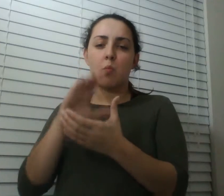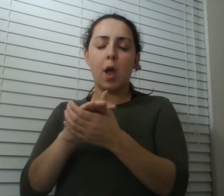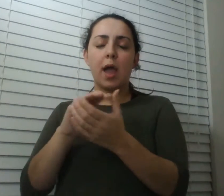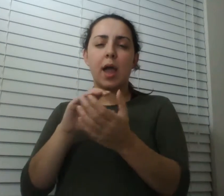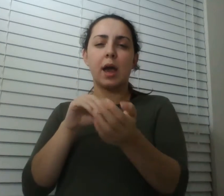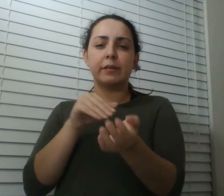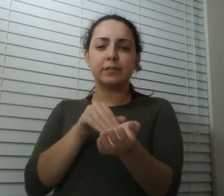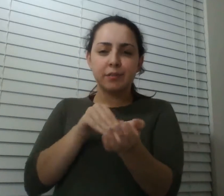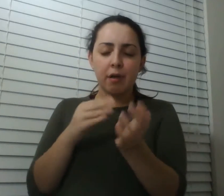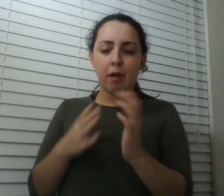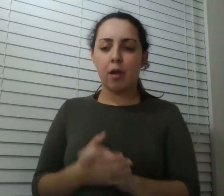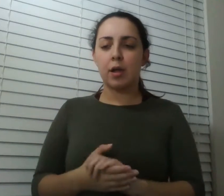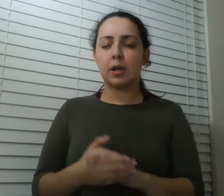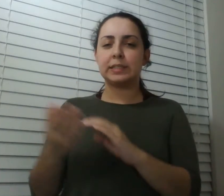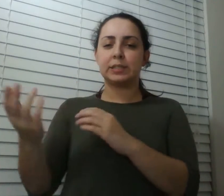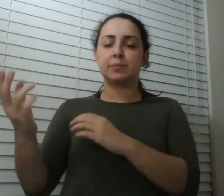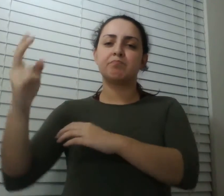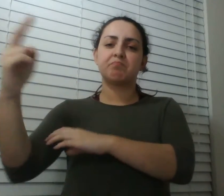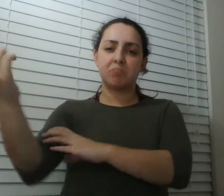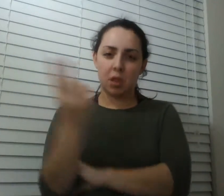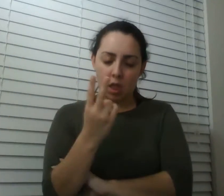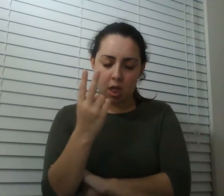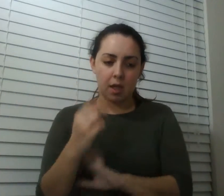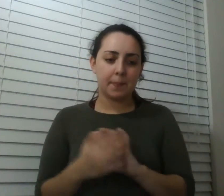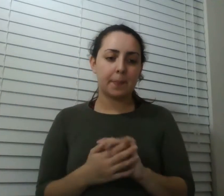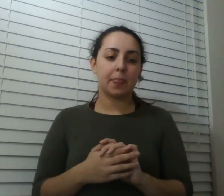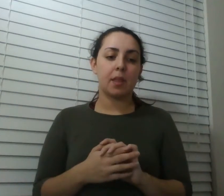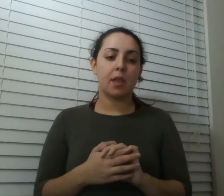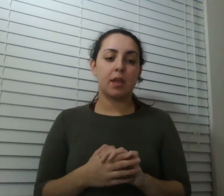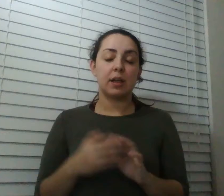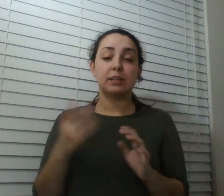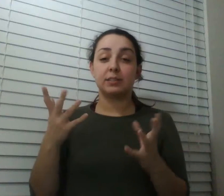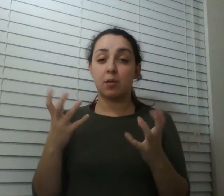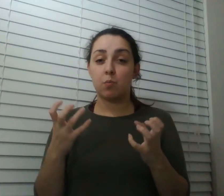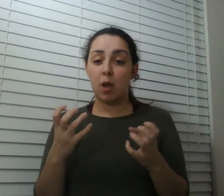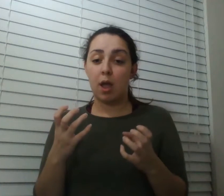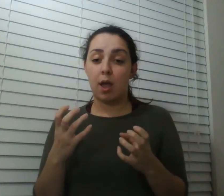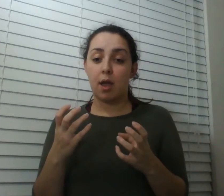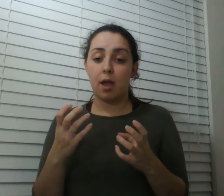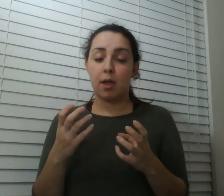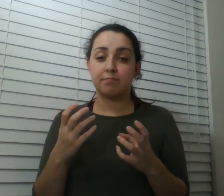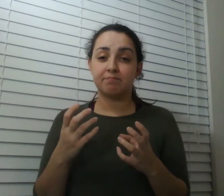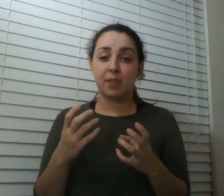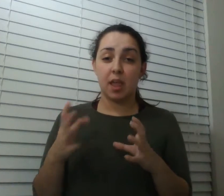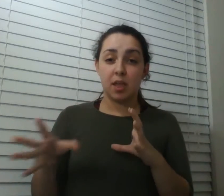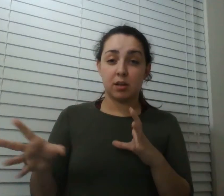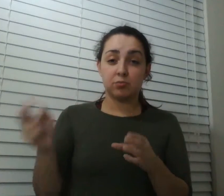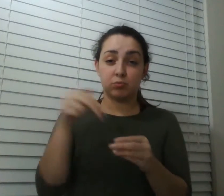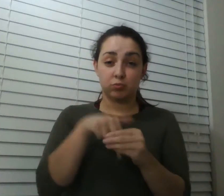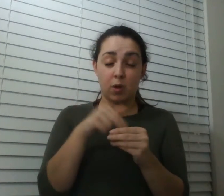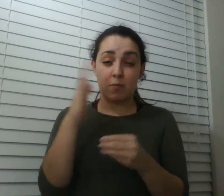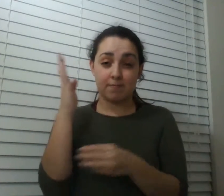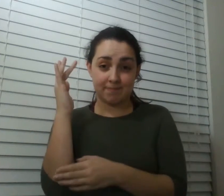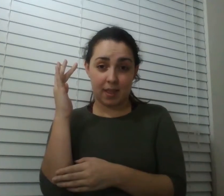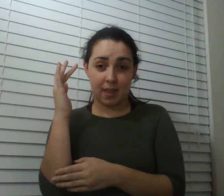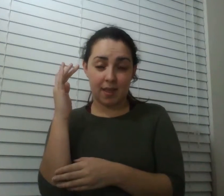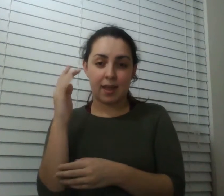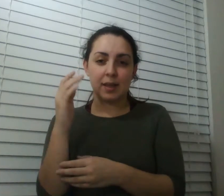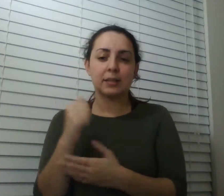you're going to be making childbirth just so much better for every woman to follow that's right and the women were excited to help and then when the woman